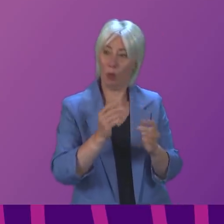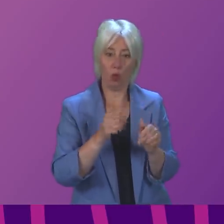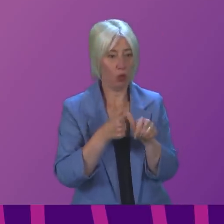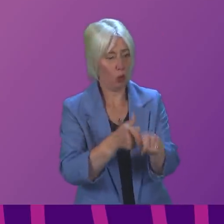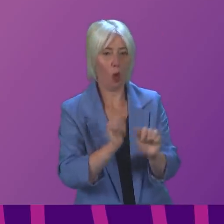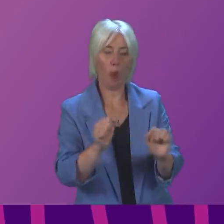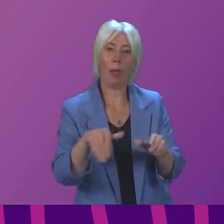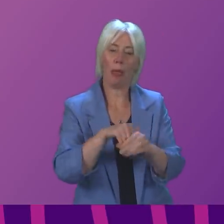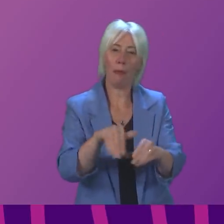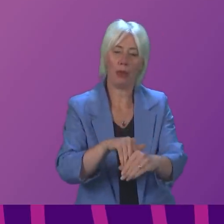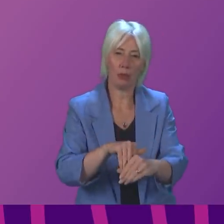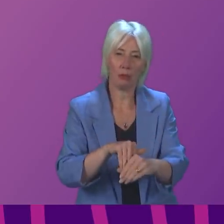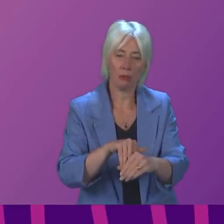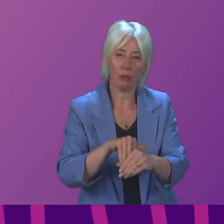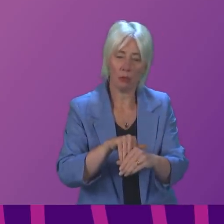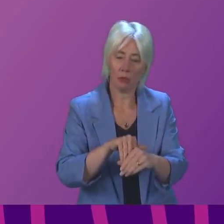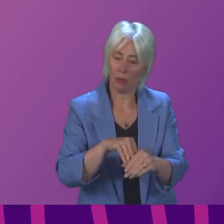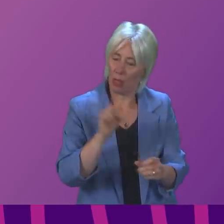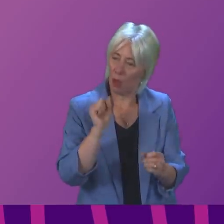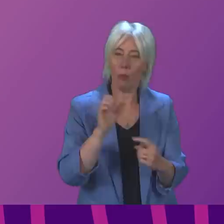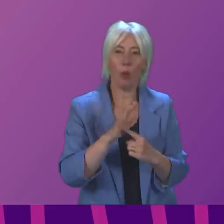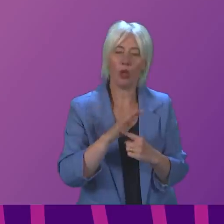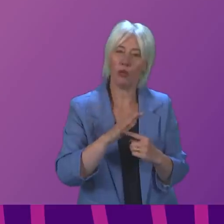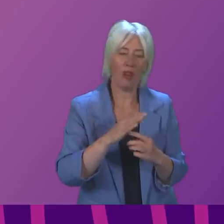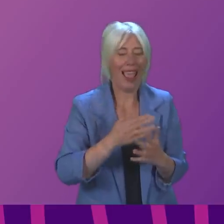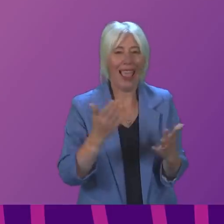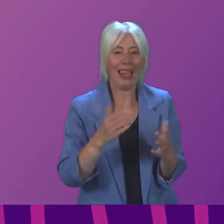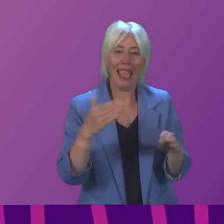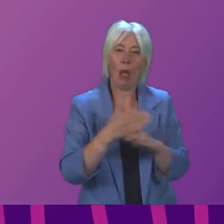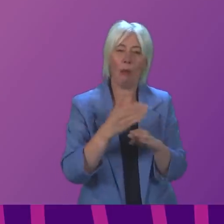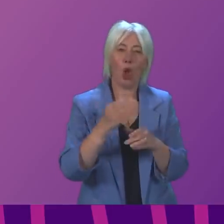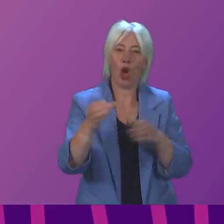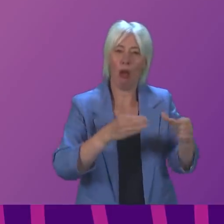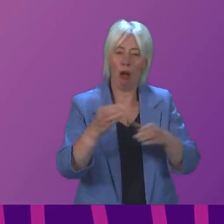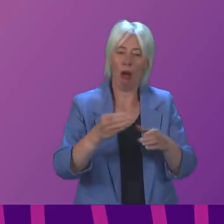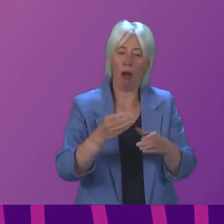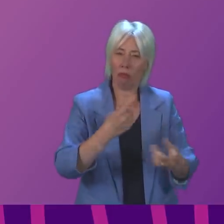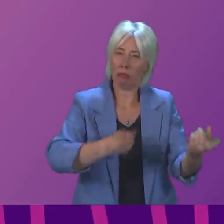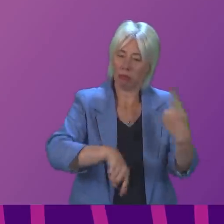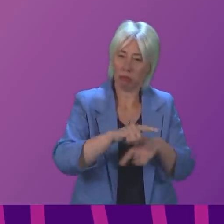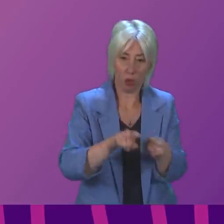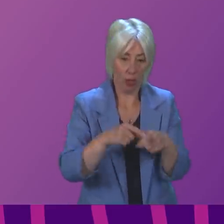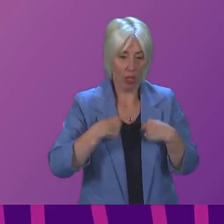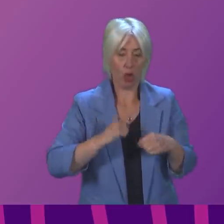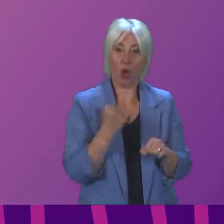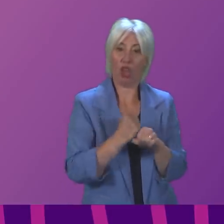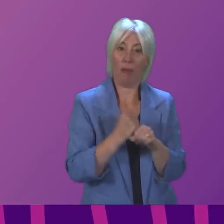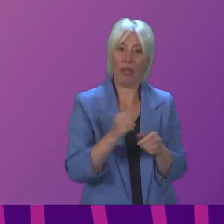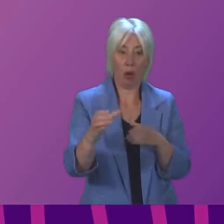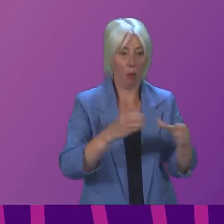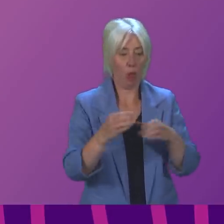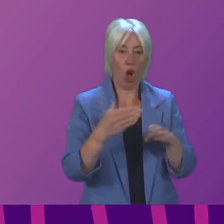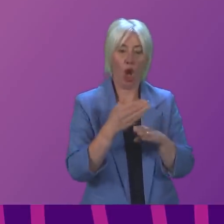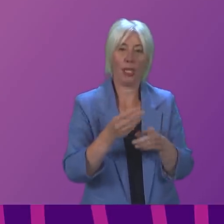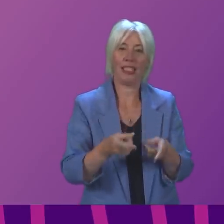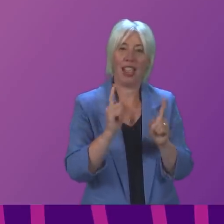So it is really important, I think, for any employer, and it is a responsibility the Scottish Government as an employer to take seriously ourselves to make sure that the